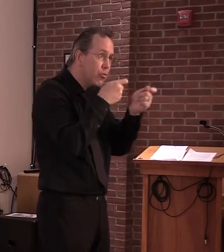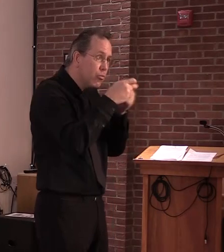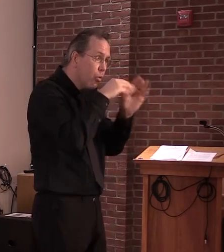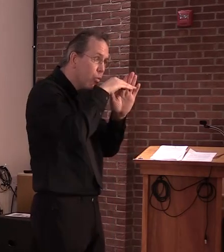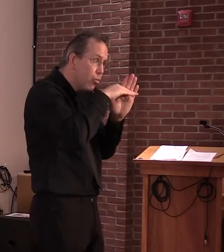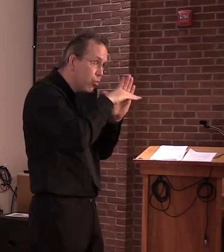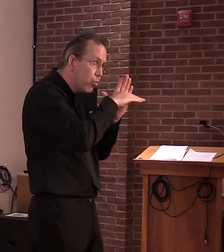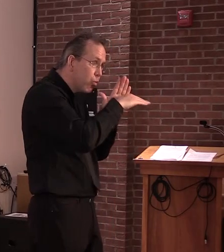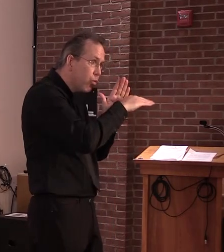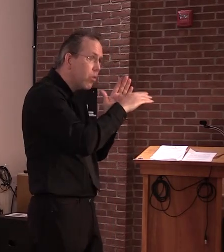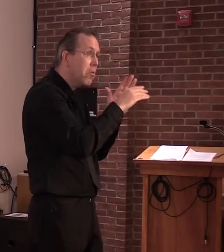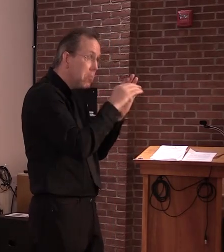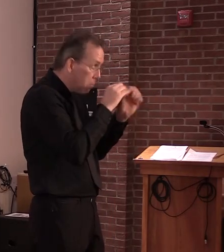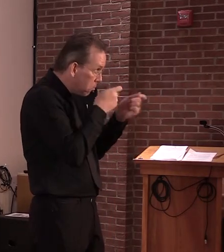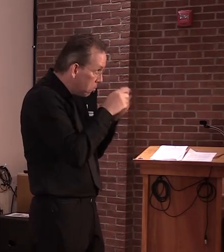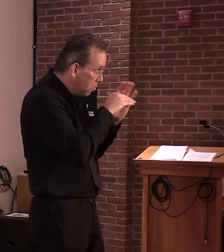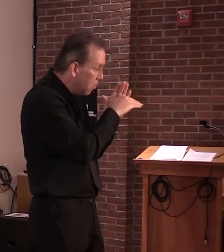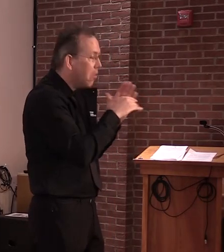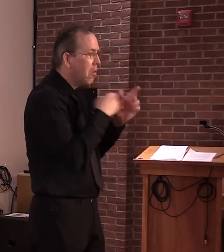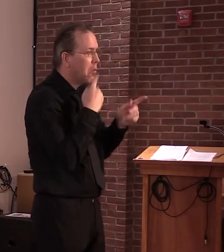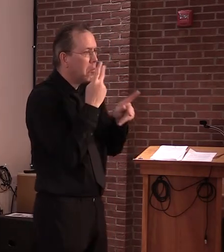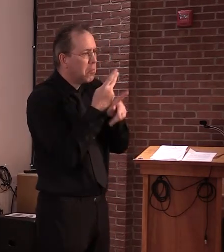of these, uh, out of these facilities.